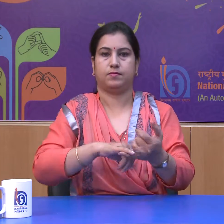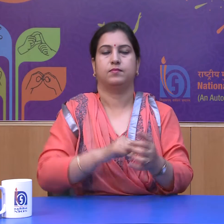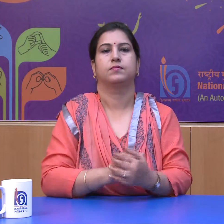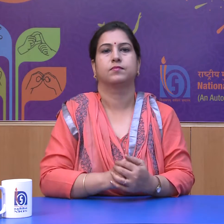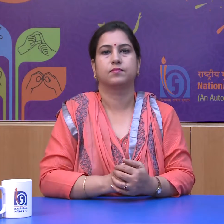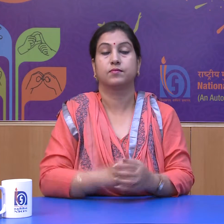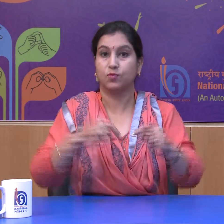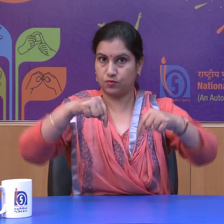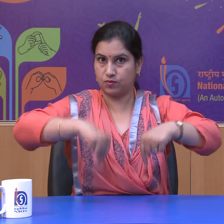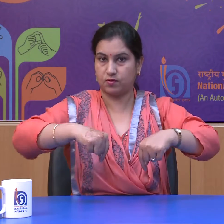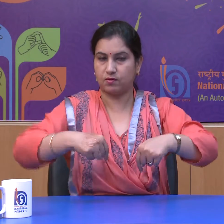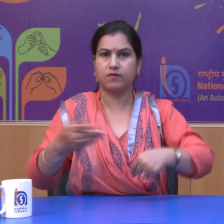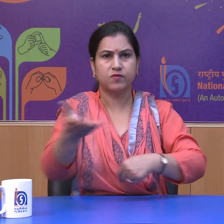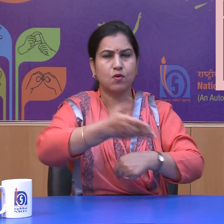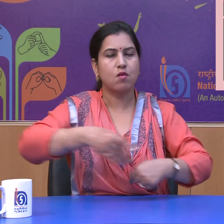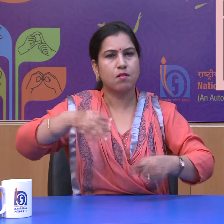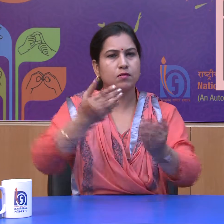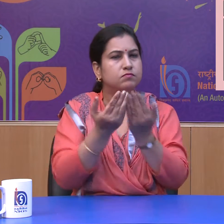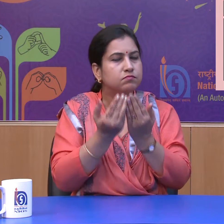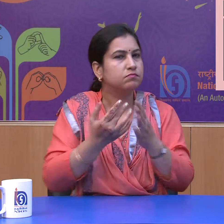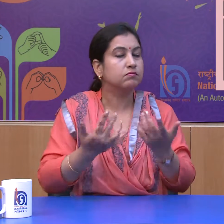Today, we will study lesson number 16.